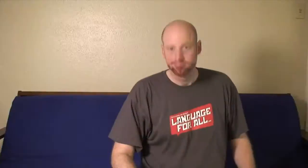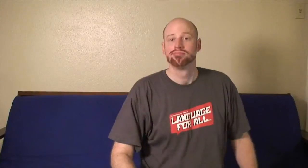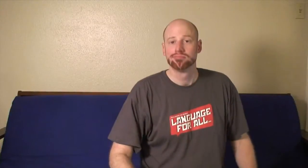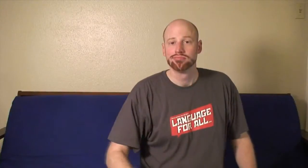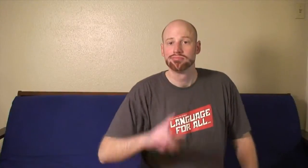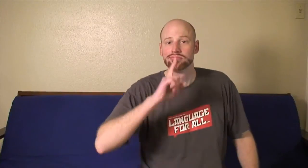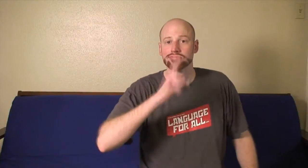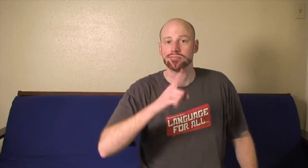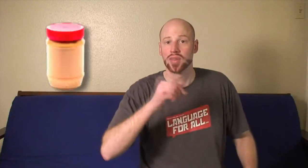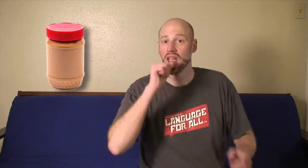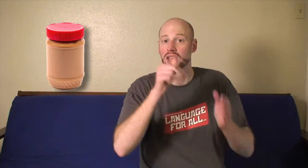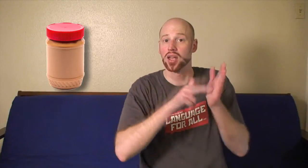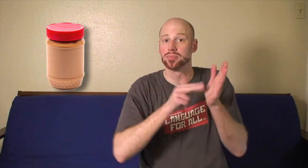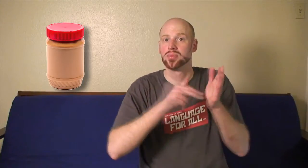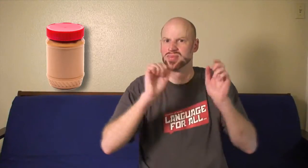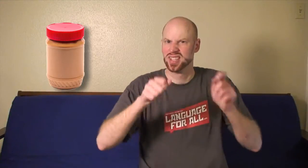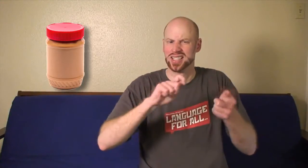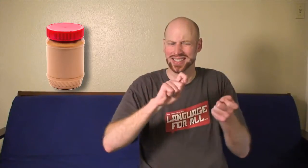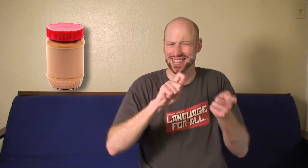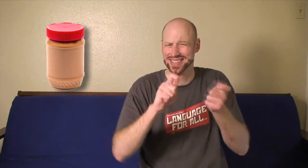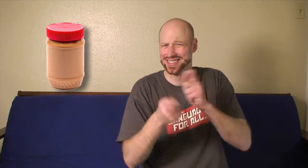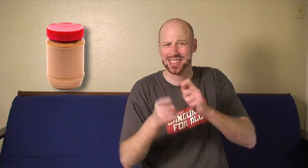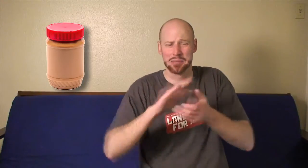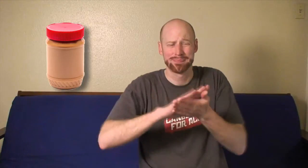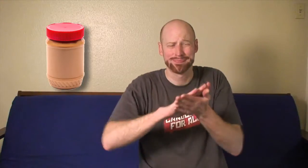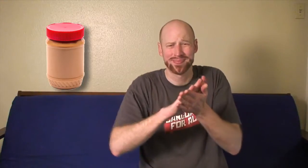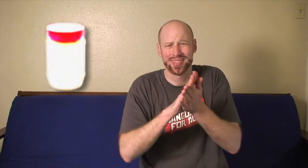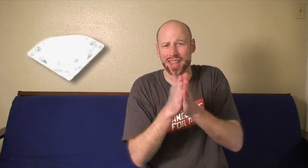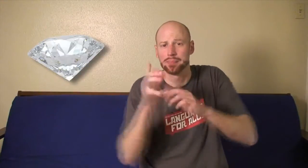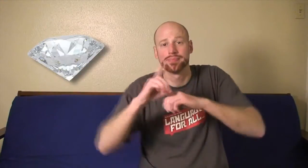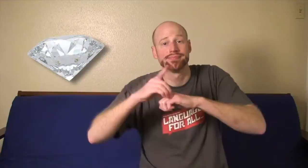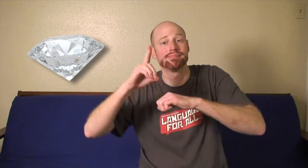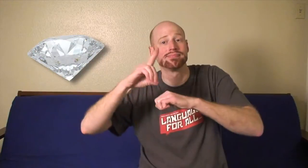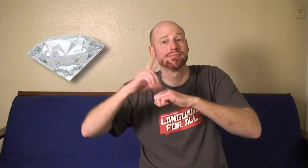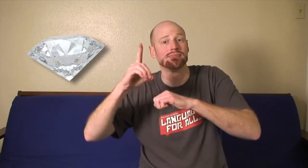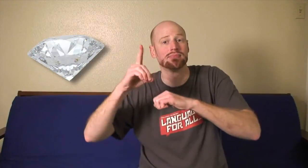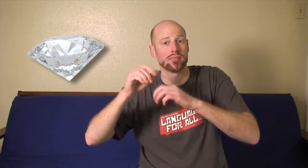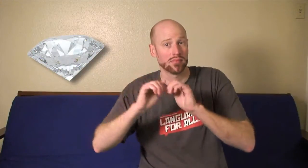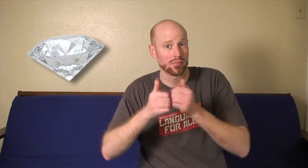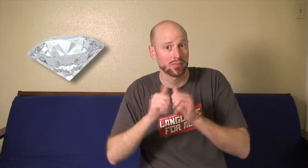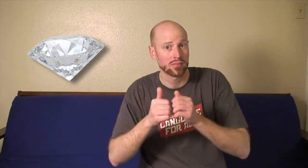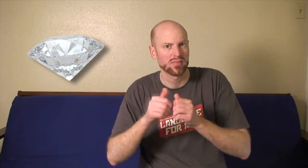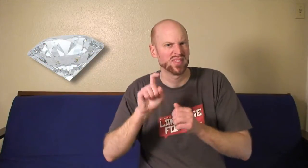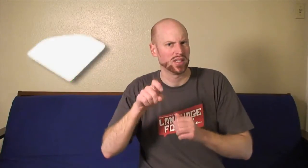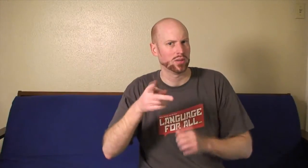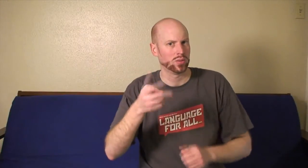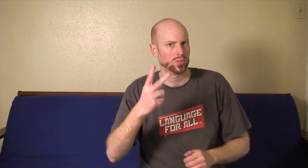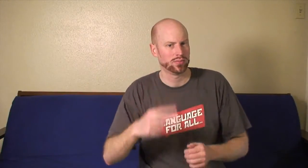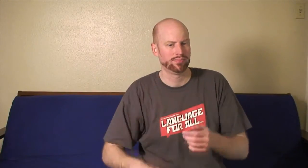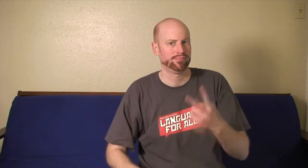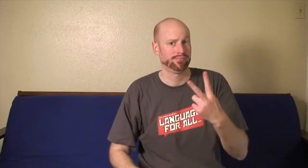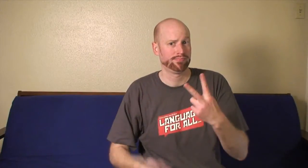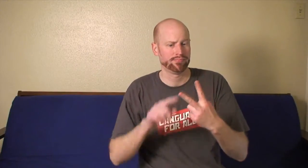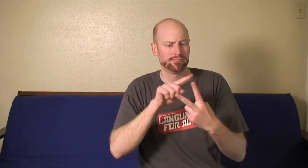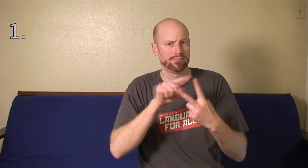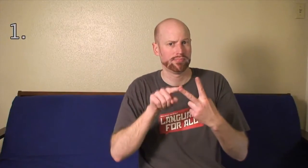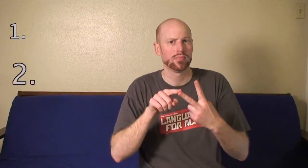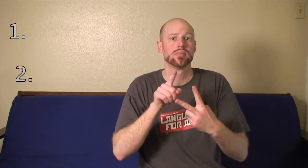Yep. It's true. Peanut butter can indeed be turned into a diamond. To do this, you need two things.